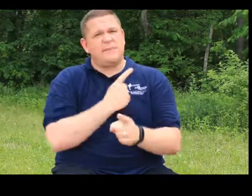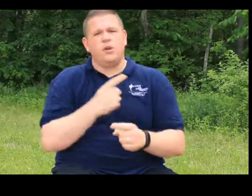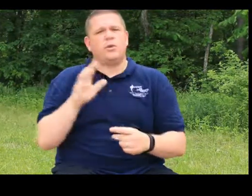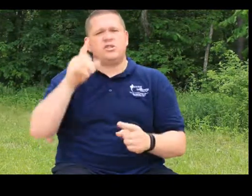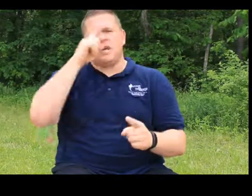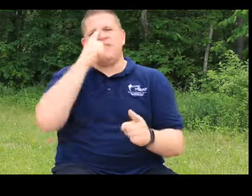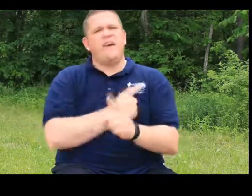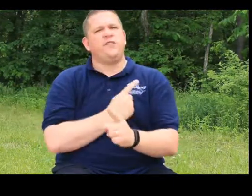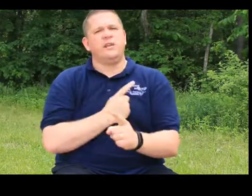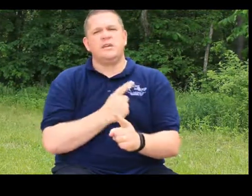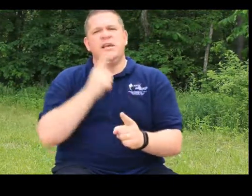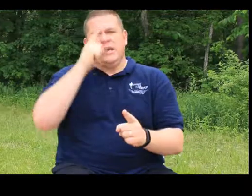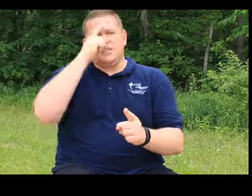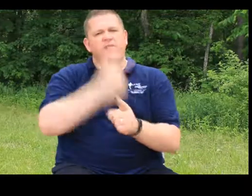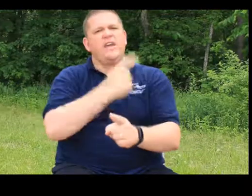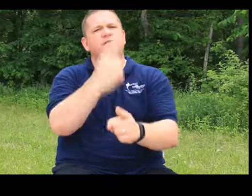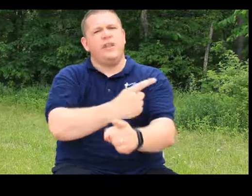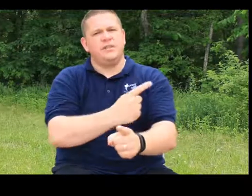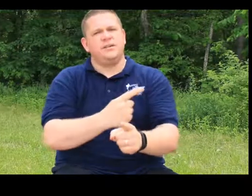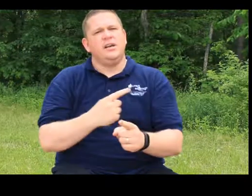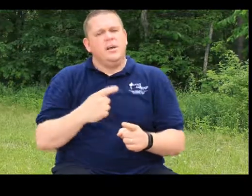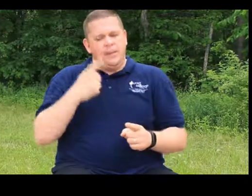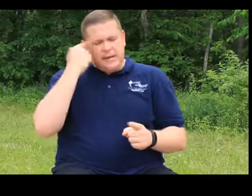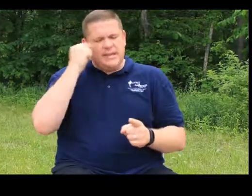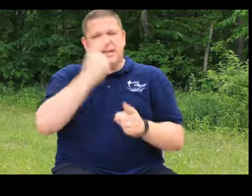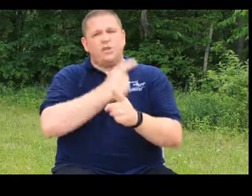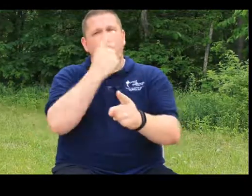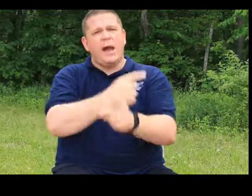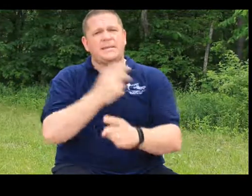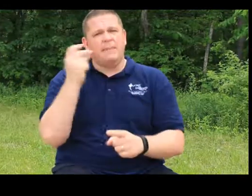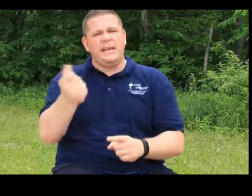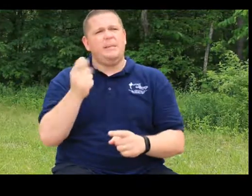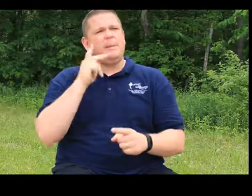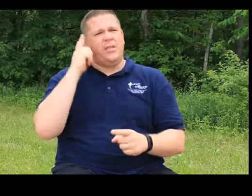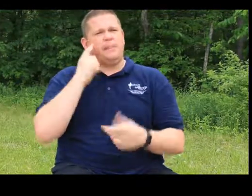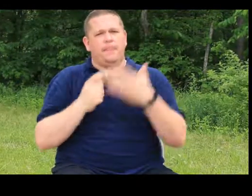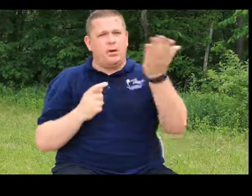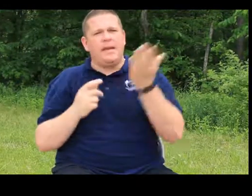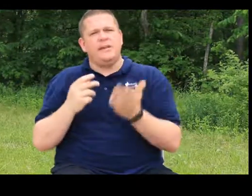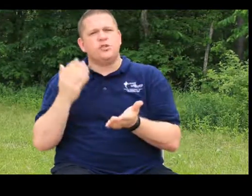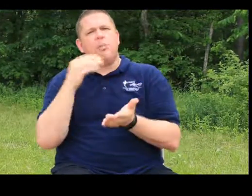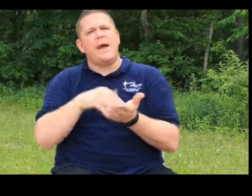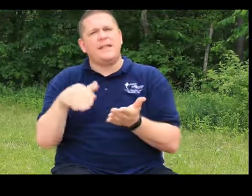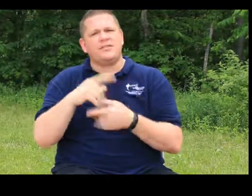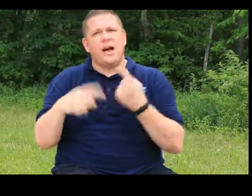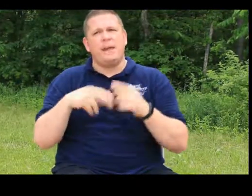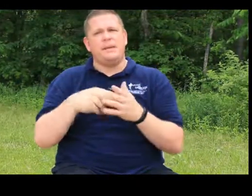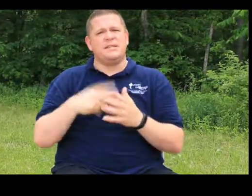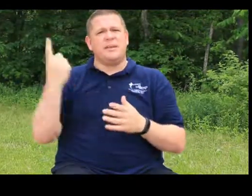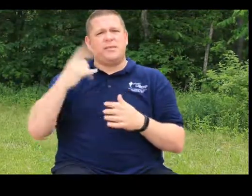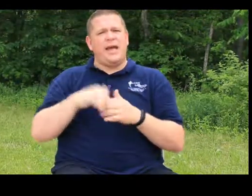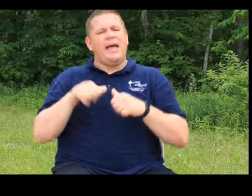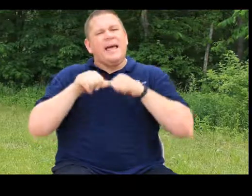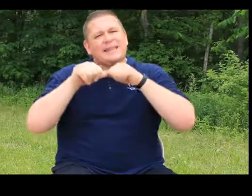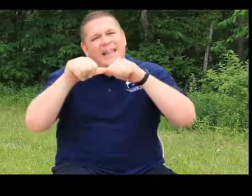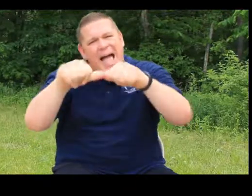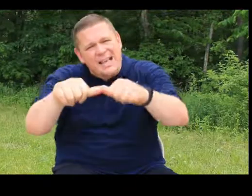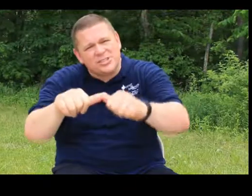thing. You don't want to just say faithfulness. It's faithfulness. Because I did it twice, immediately people think, okay, it's a repetitive sign. It means it's something that lasts